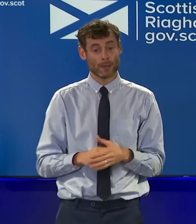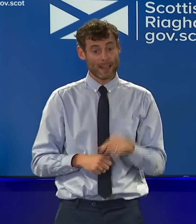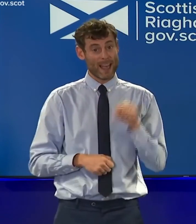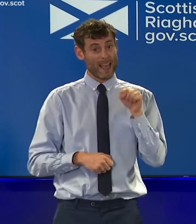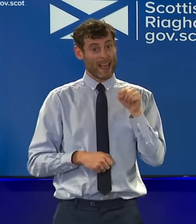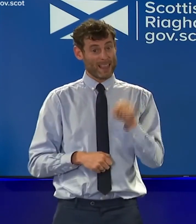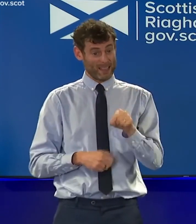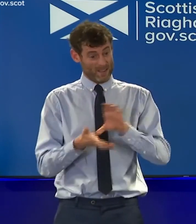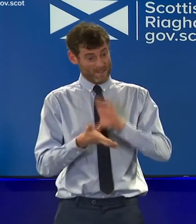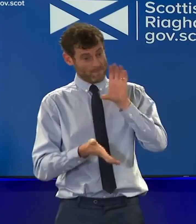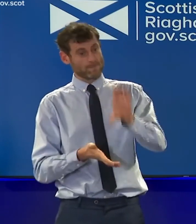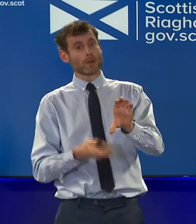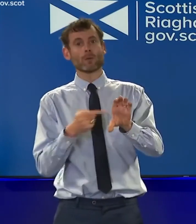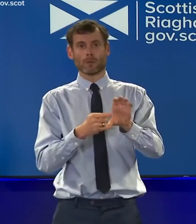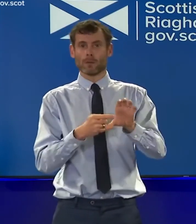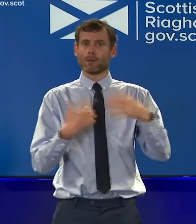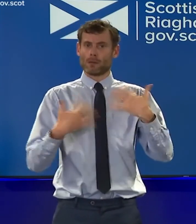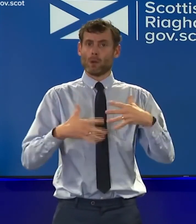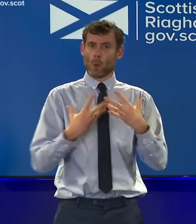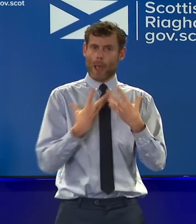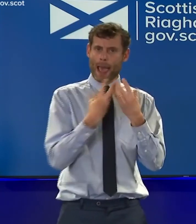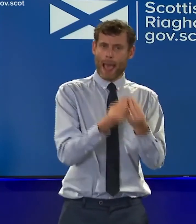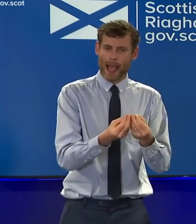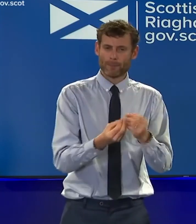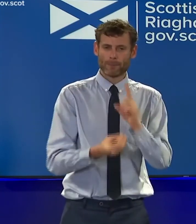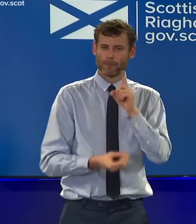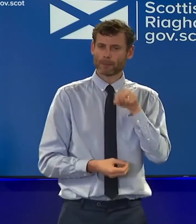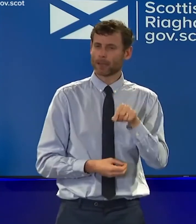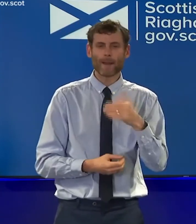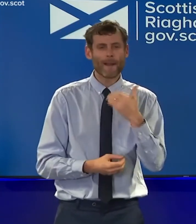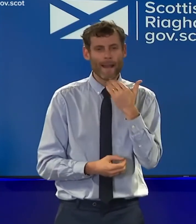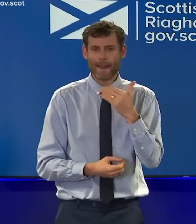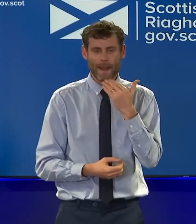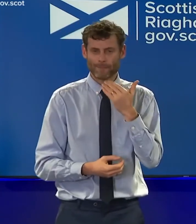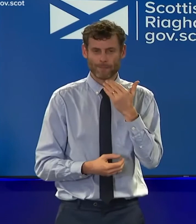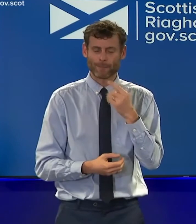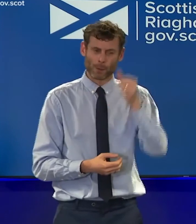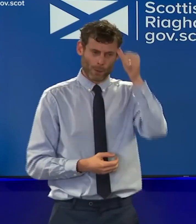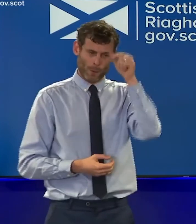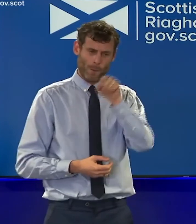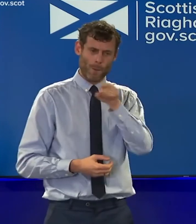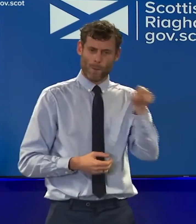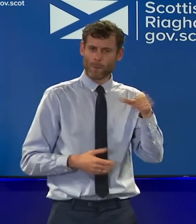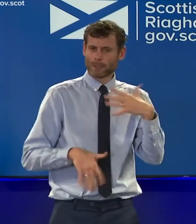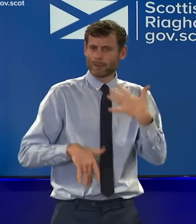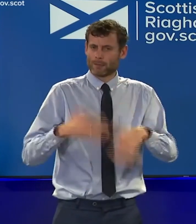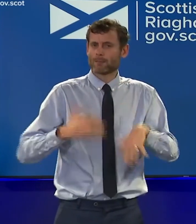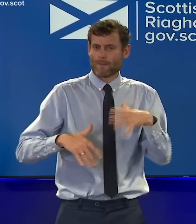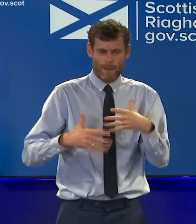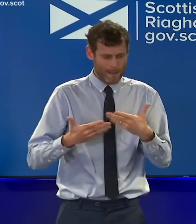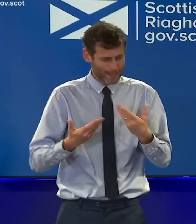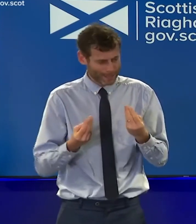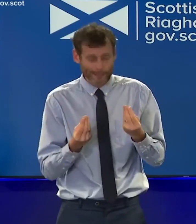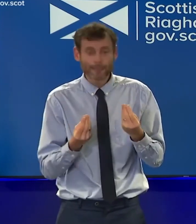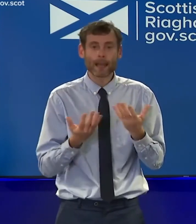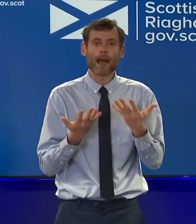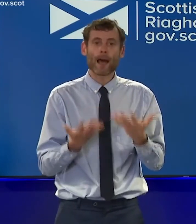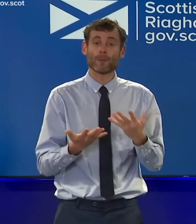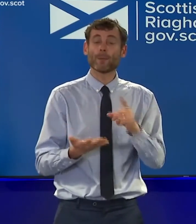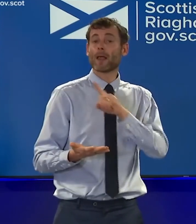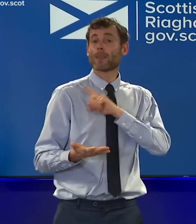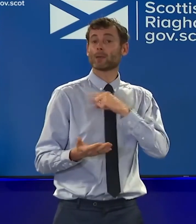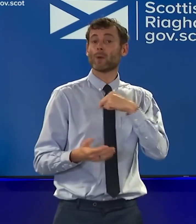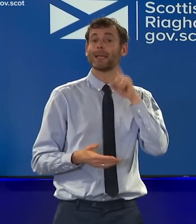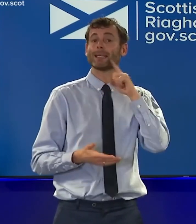but I know it won't fully compensate these sectors for the impact they're suffering right now. That's why I wrote to the Prime Minister